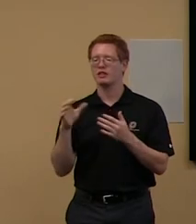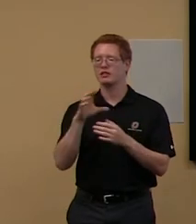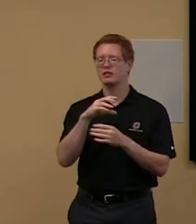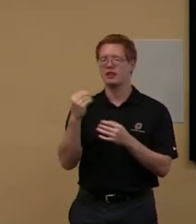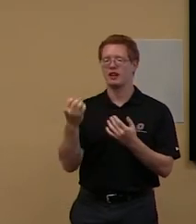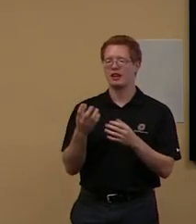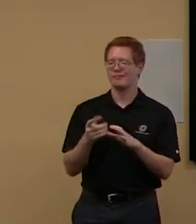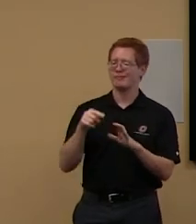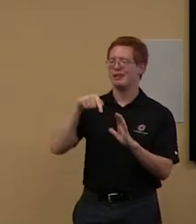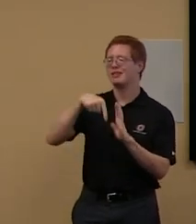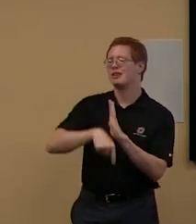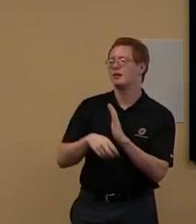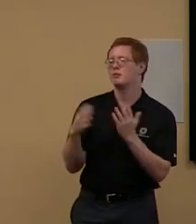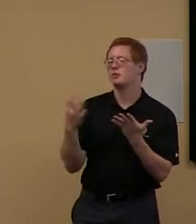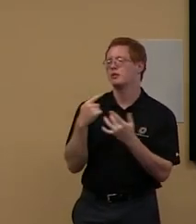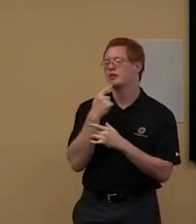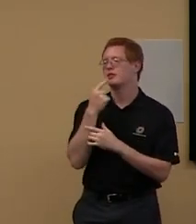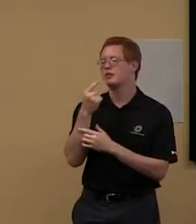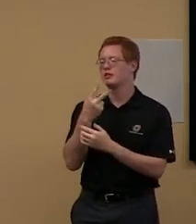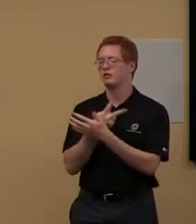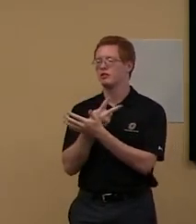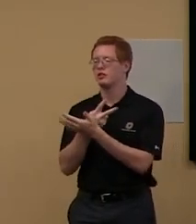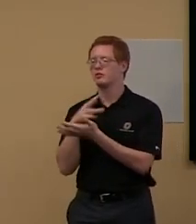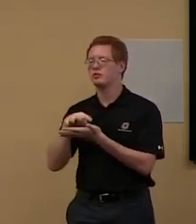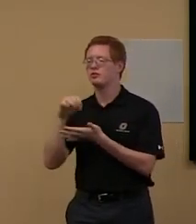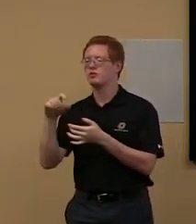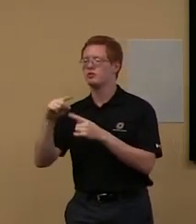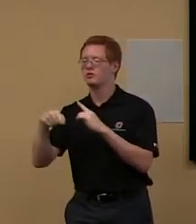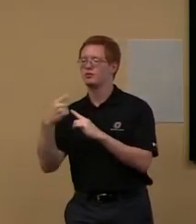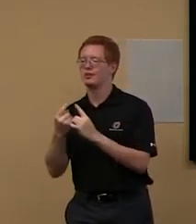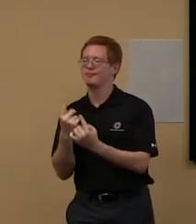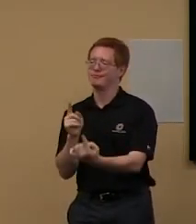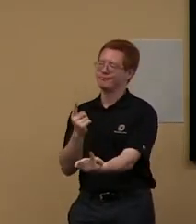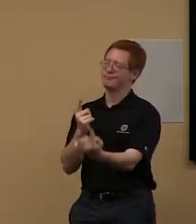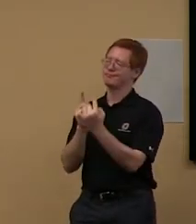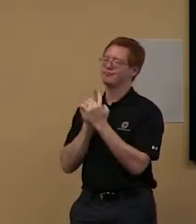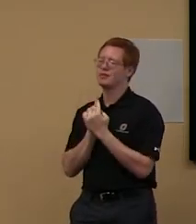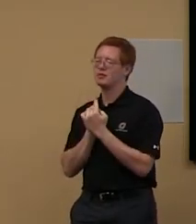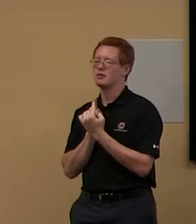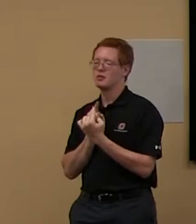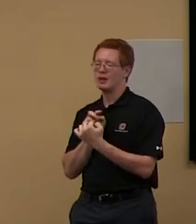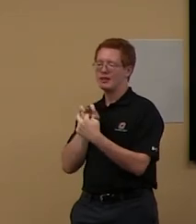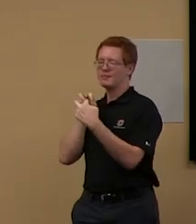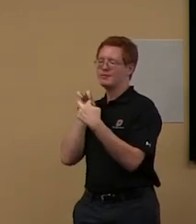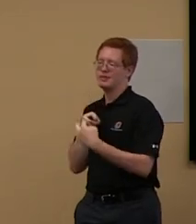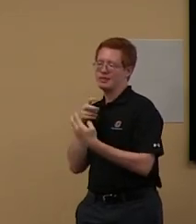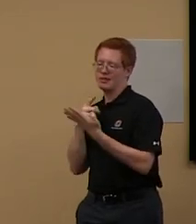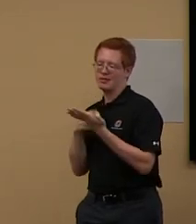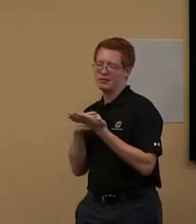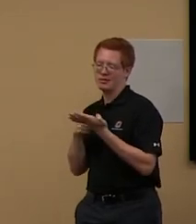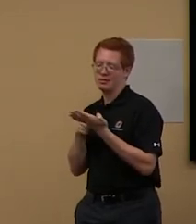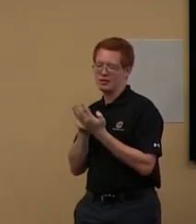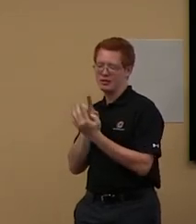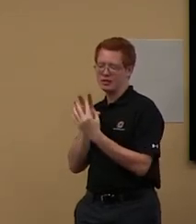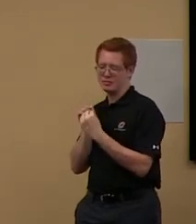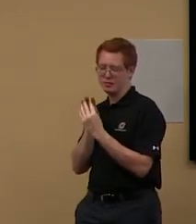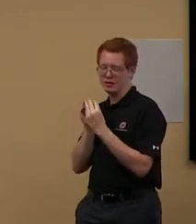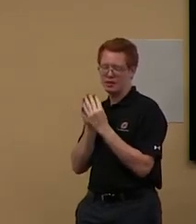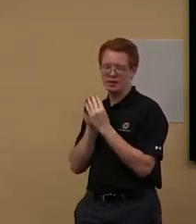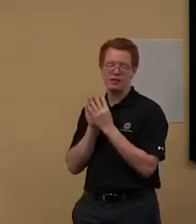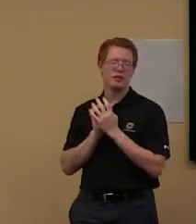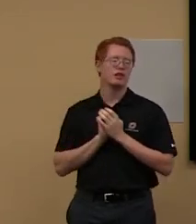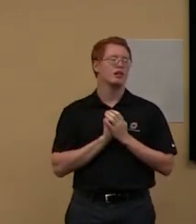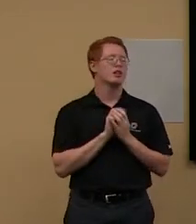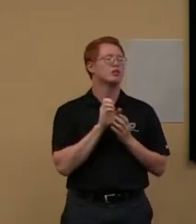that's, but that's, uh, later in the semester, so, um, so yeah. So we'll, we'll have that out, uh, look for signs